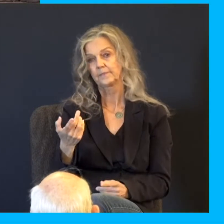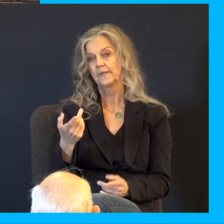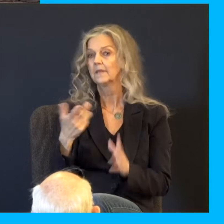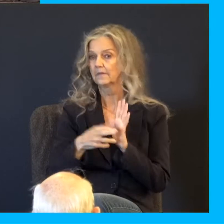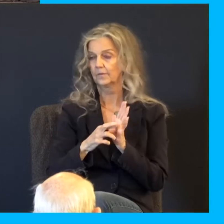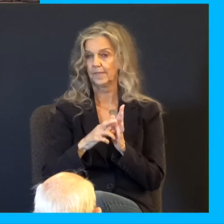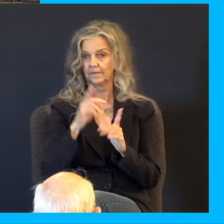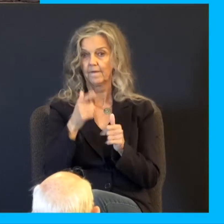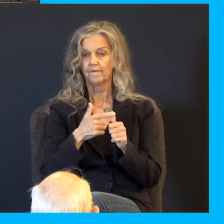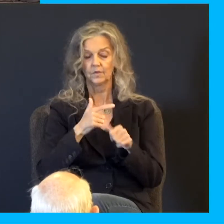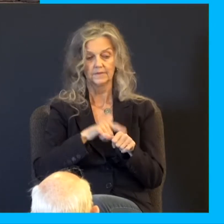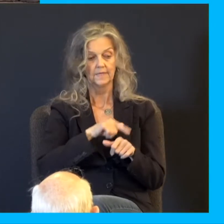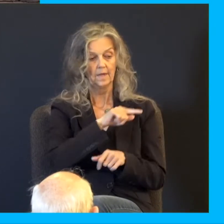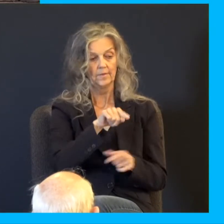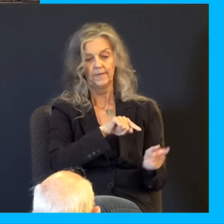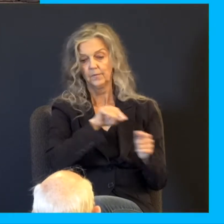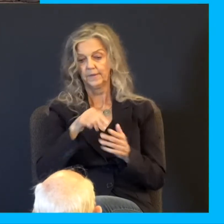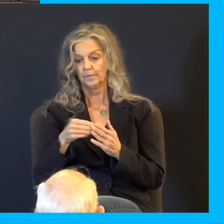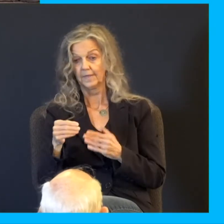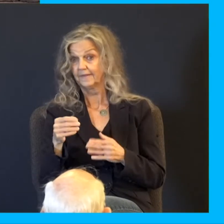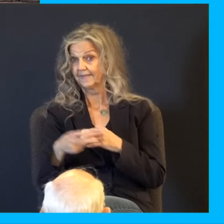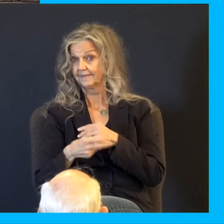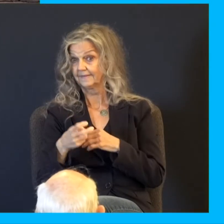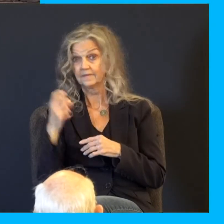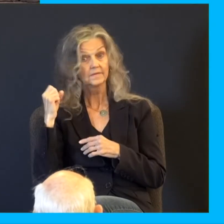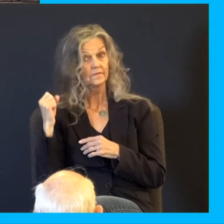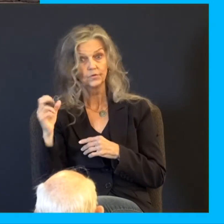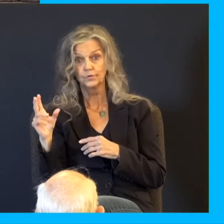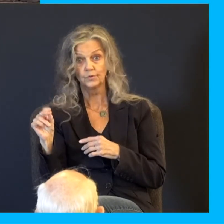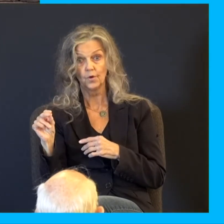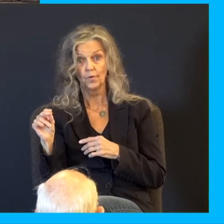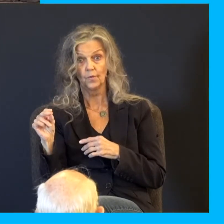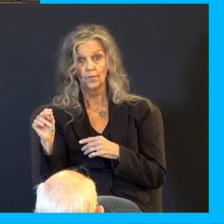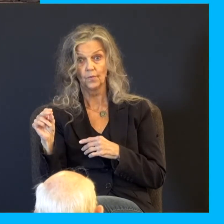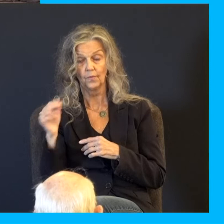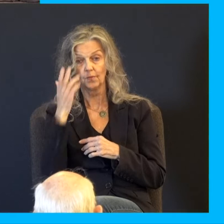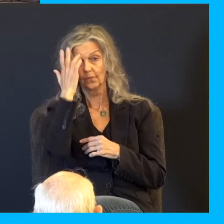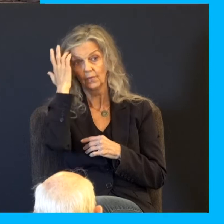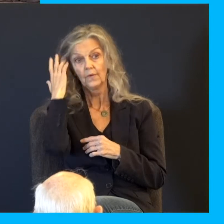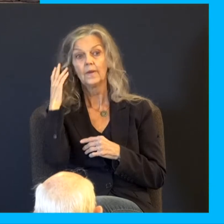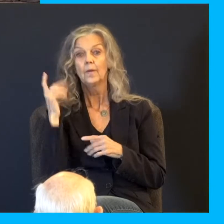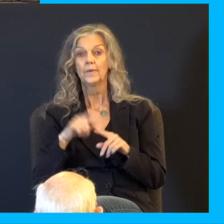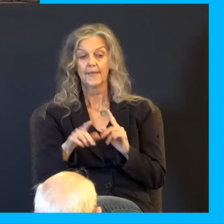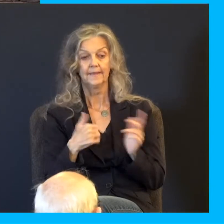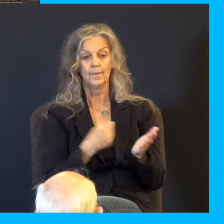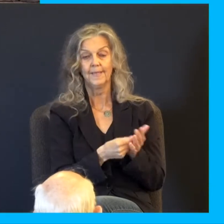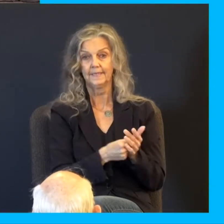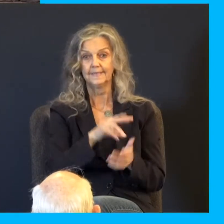The first time they came to buy, did they steal their silver? No. But where did they find it? In their sacks. The second time they came to buy, did they